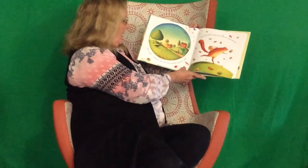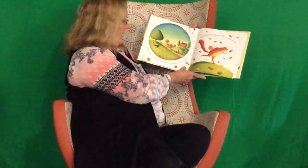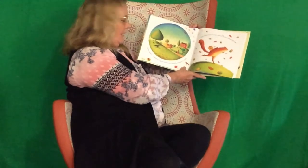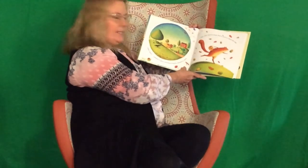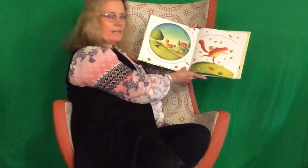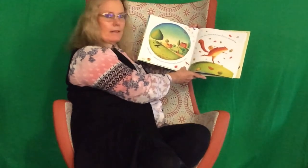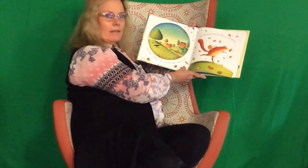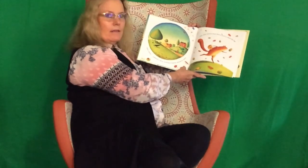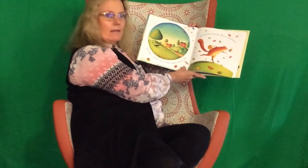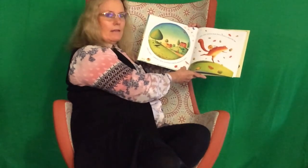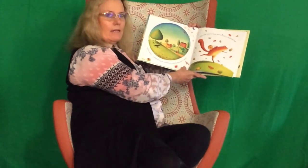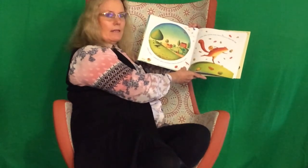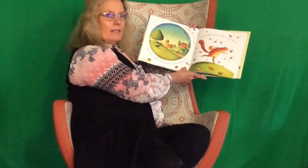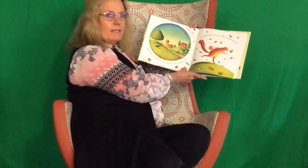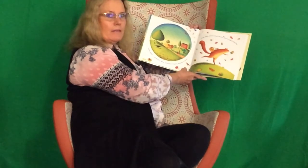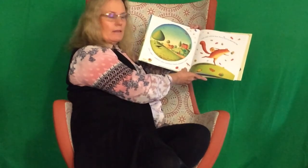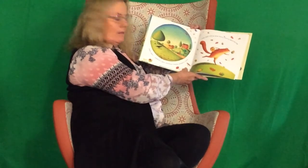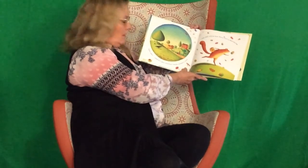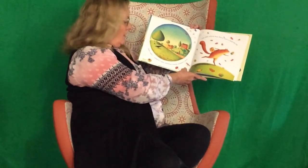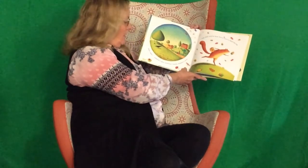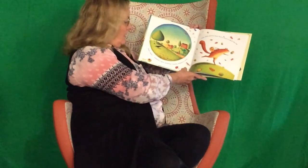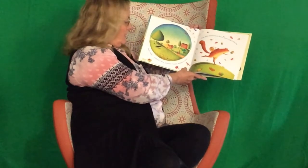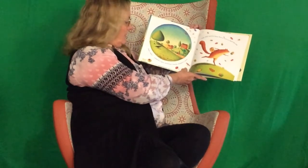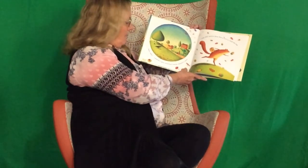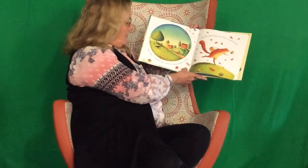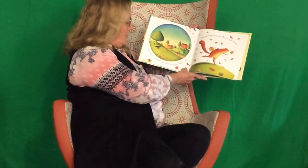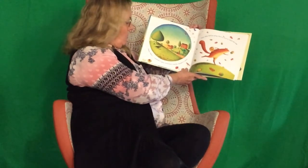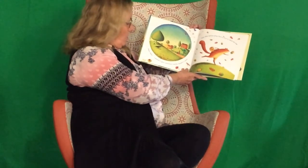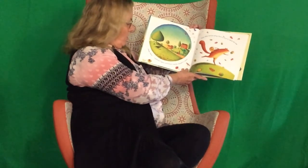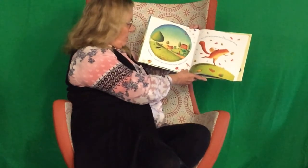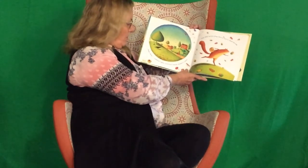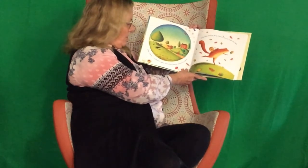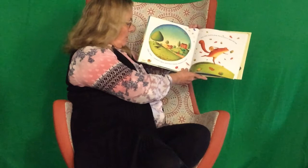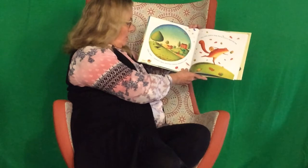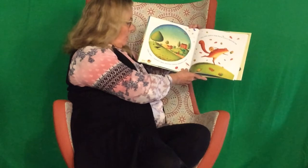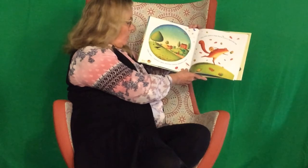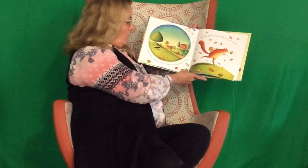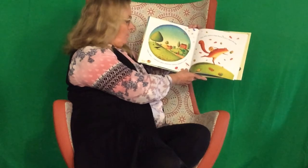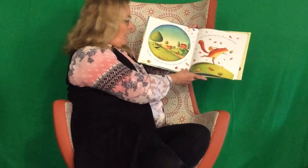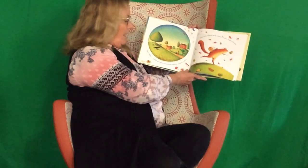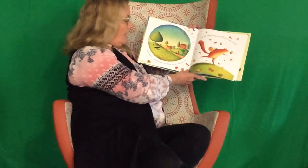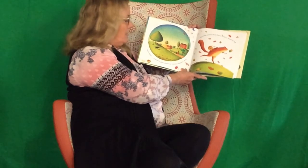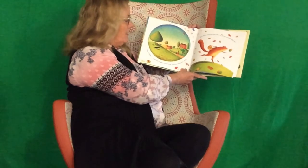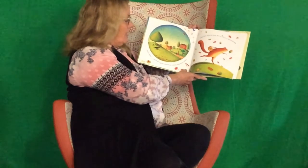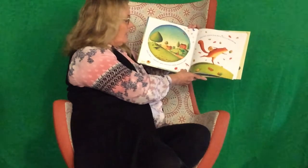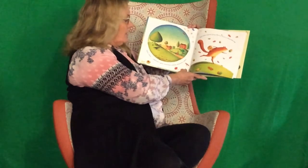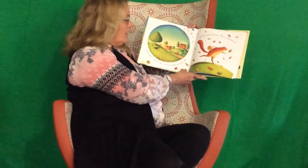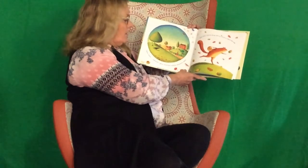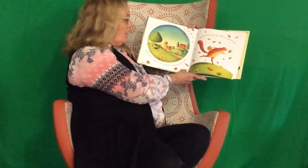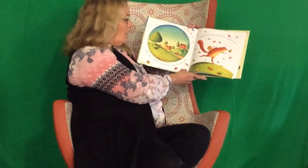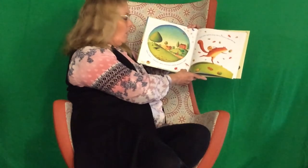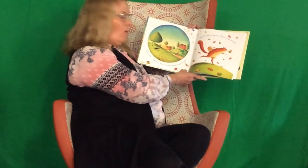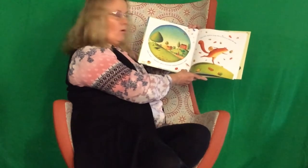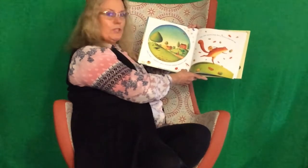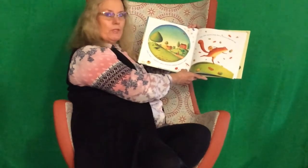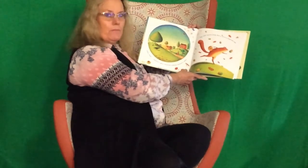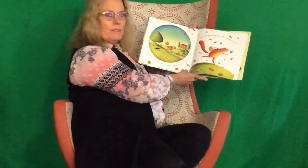Listen, listen, summer's gone. Goodbye insects,